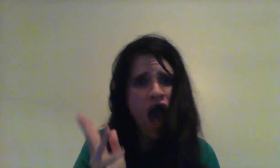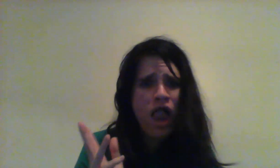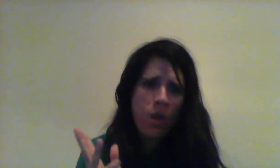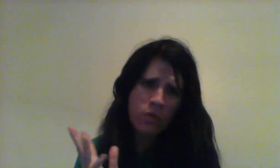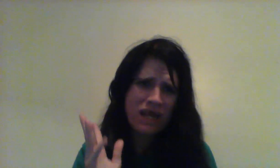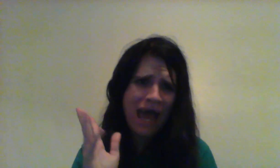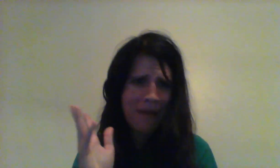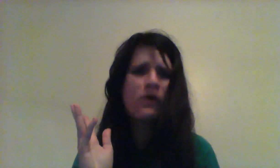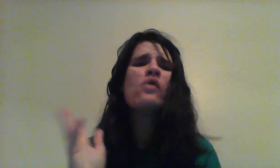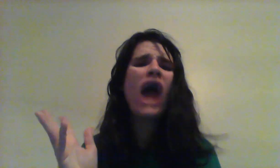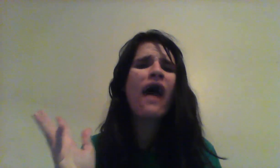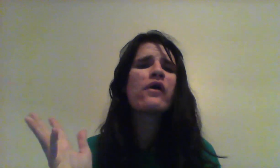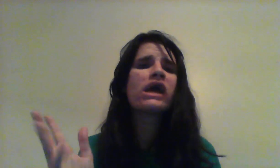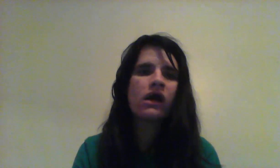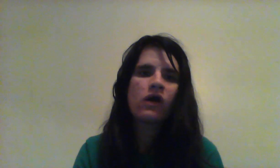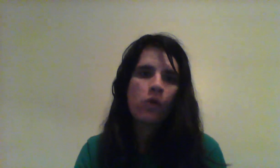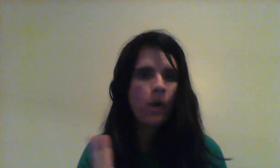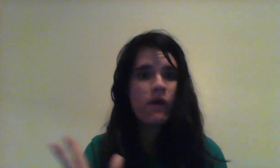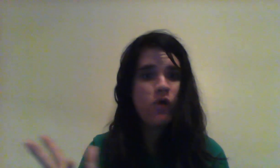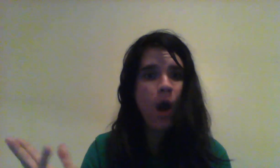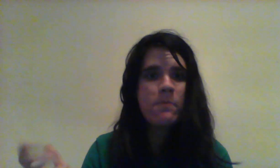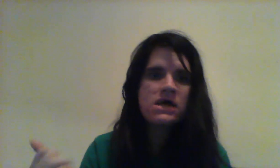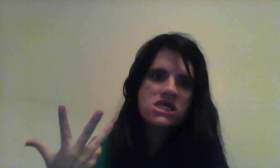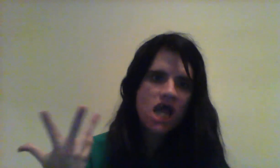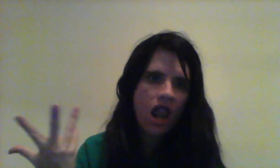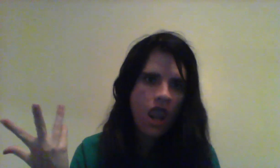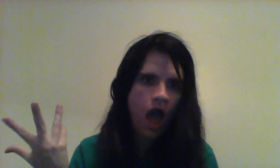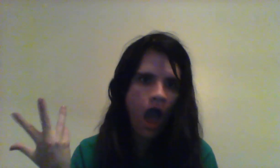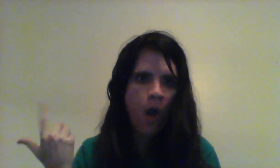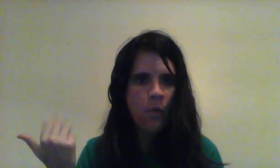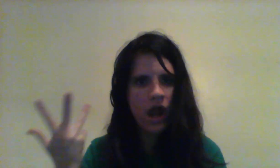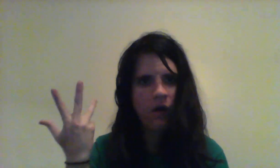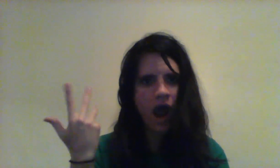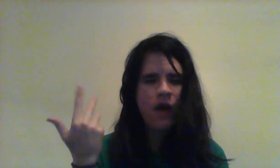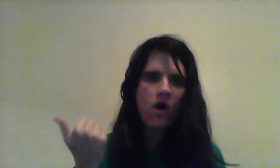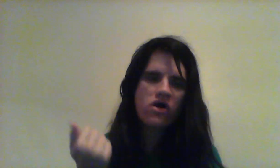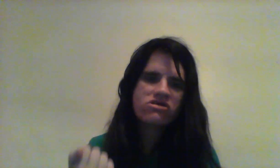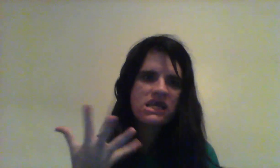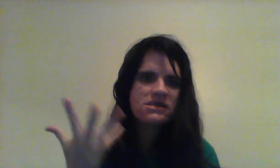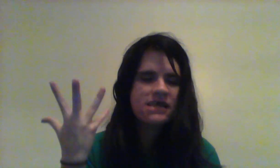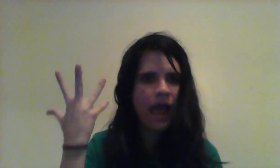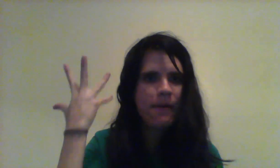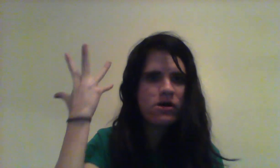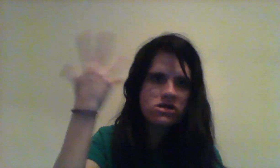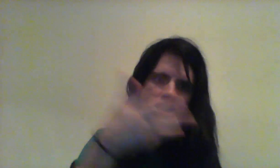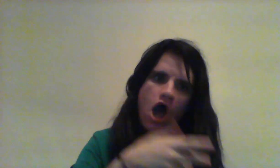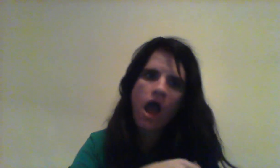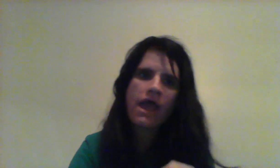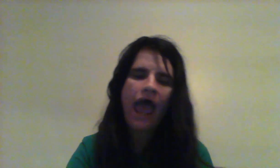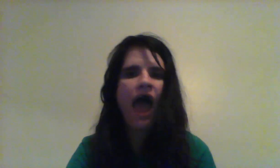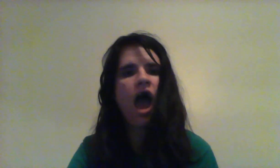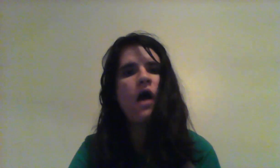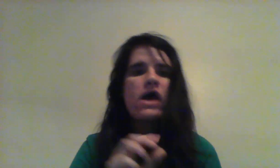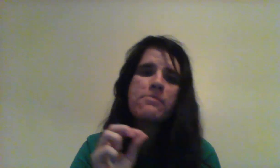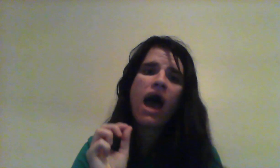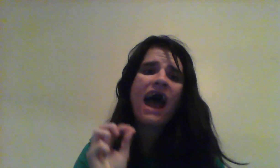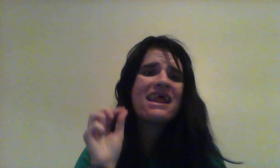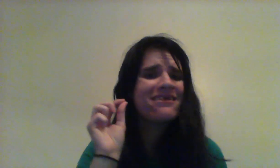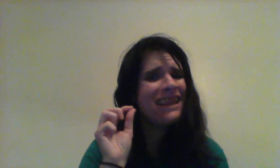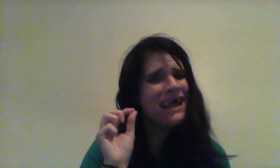all only temporary We roam and sing along Walk, quiet, can't sing, sing an aberrant song, yeah We thought it's a